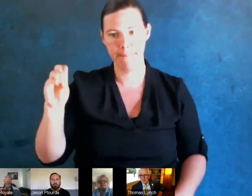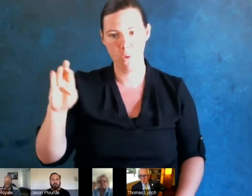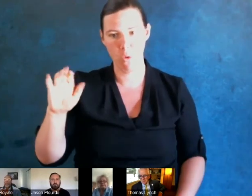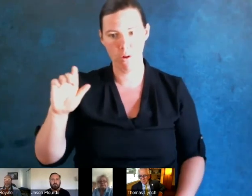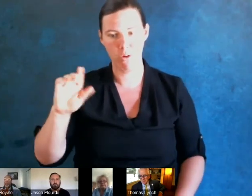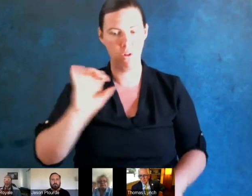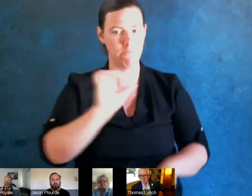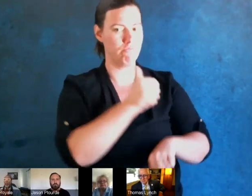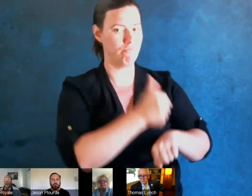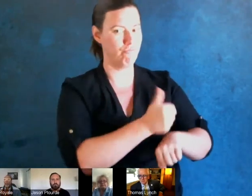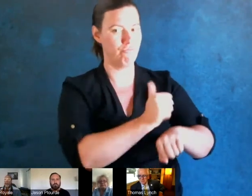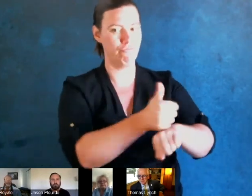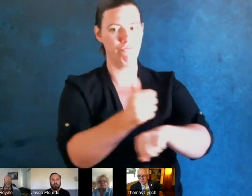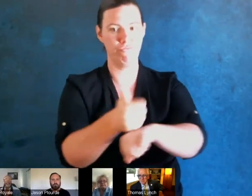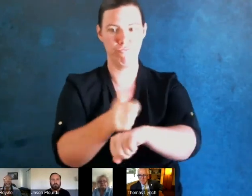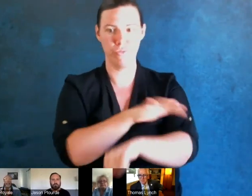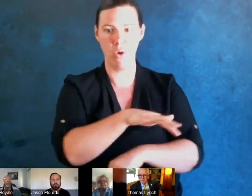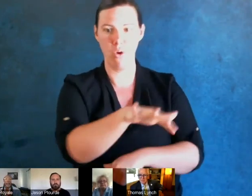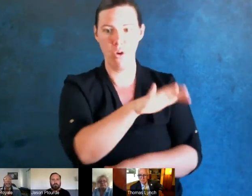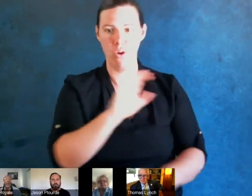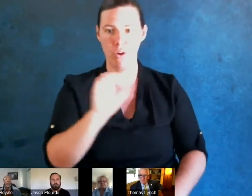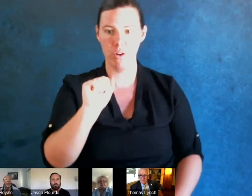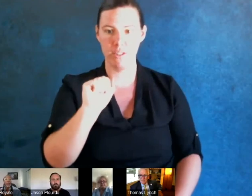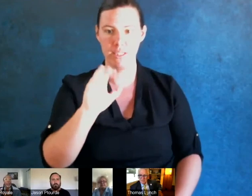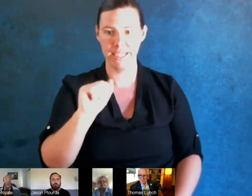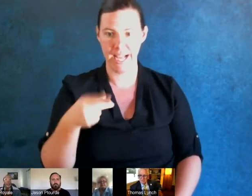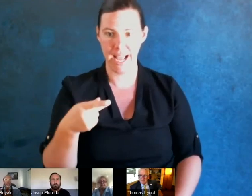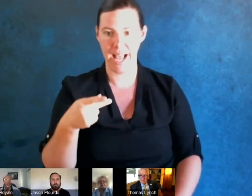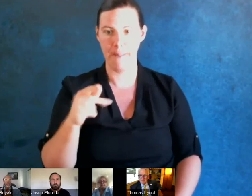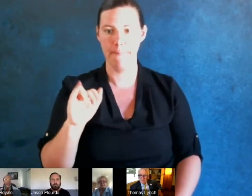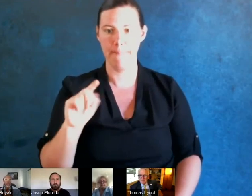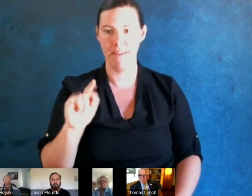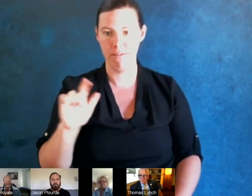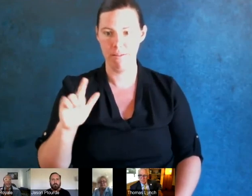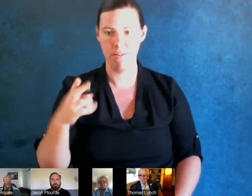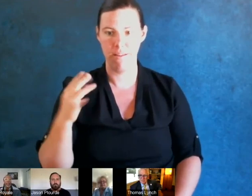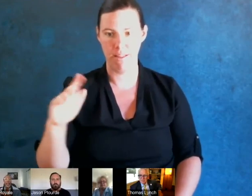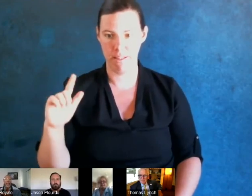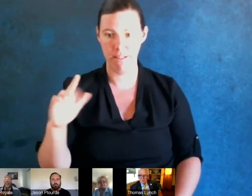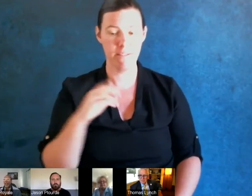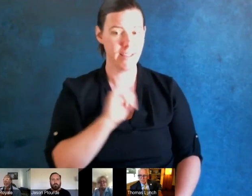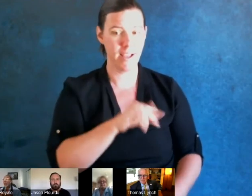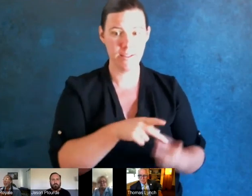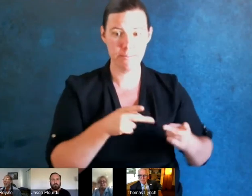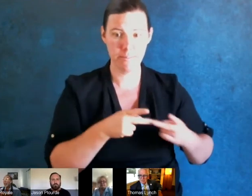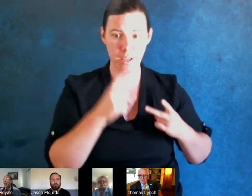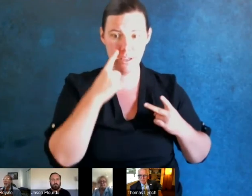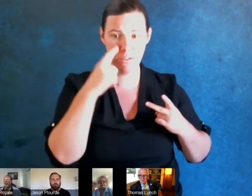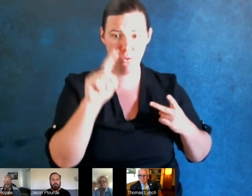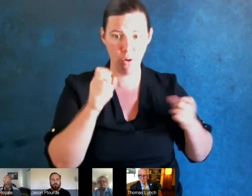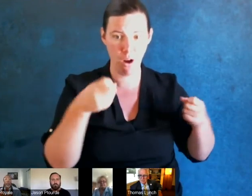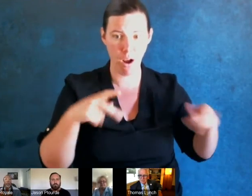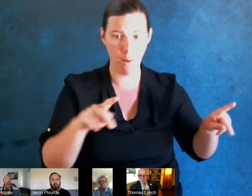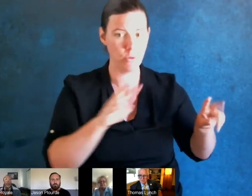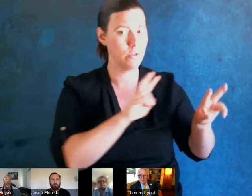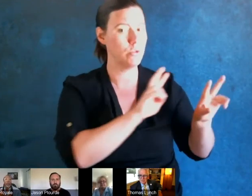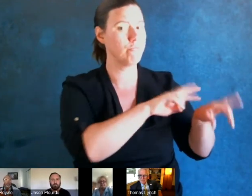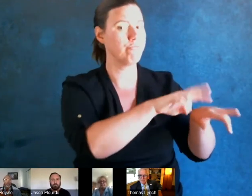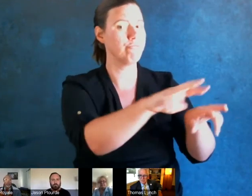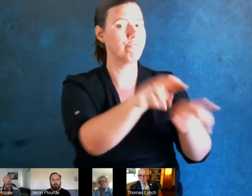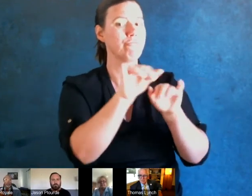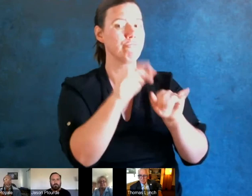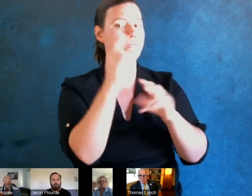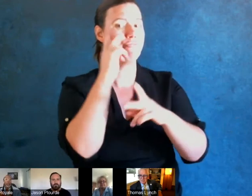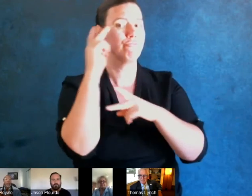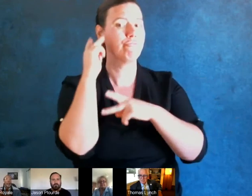as a place where people can go and reflect upon what happened here in the city and in the communities. And also think about where do we go from